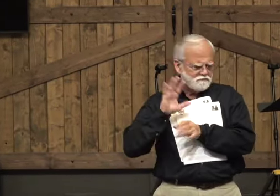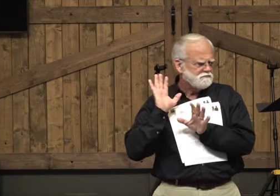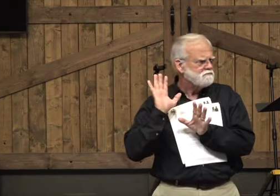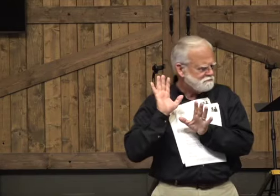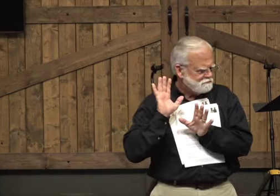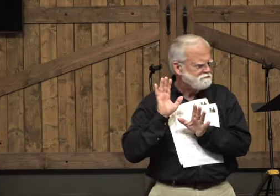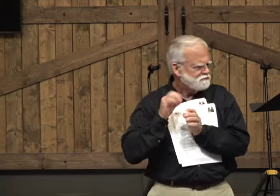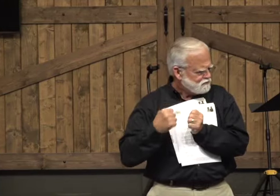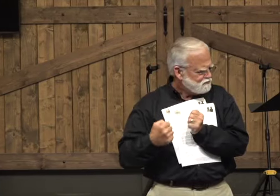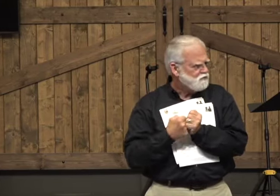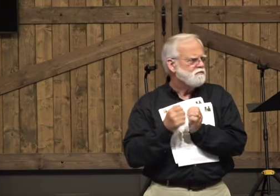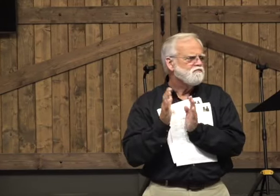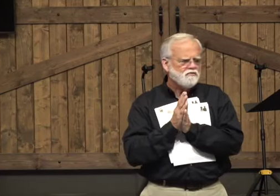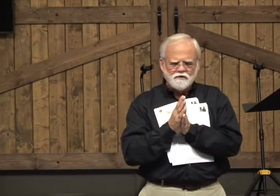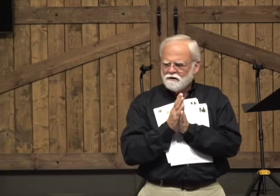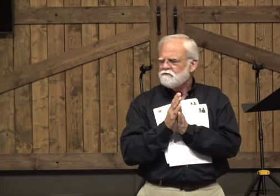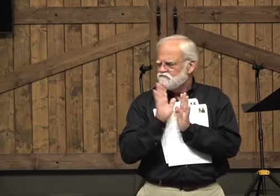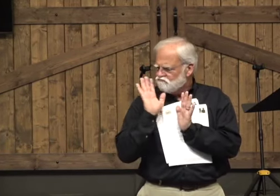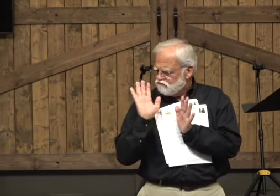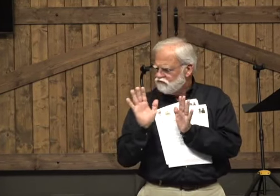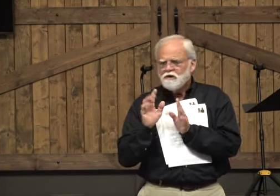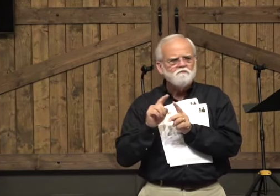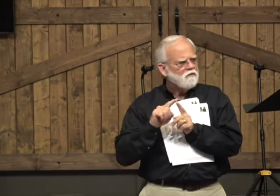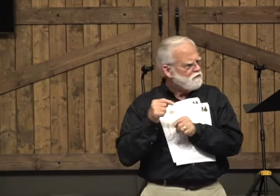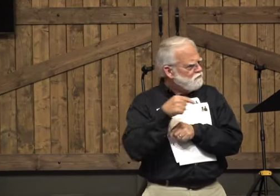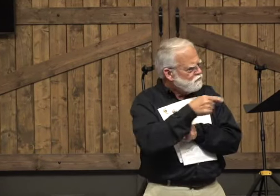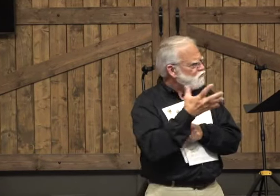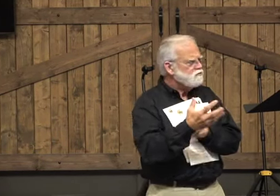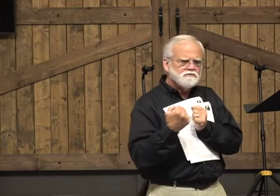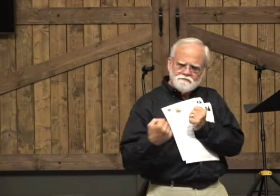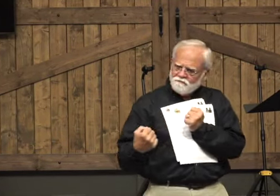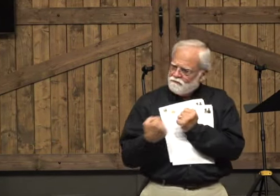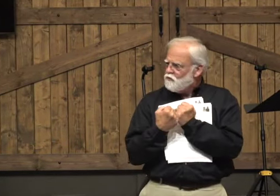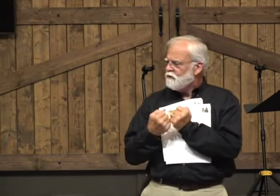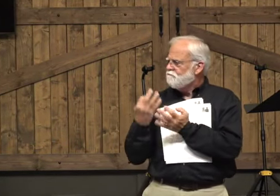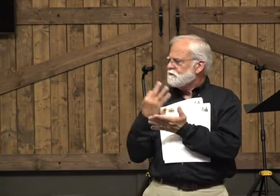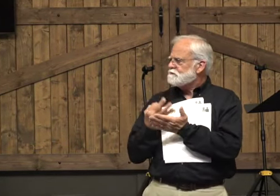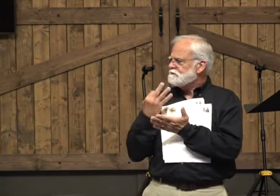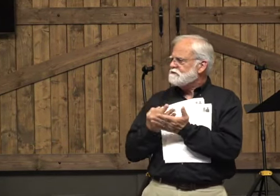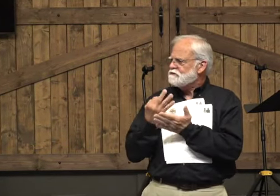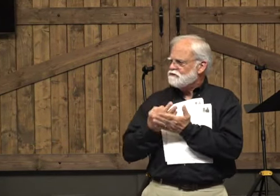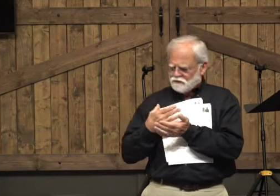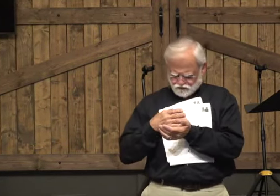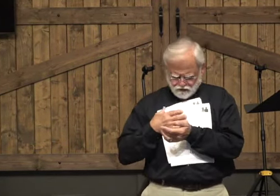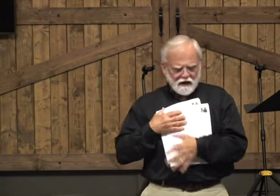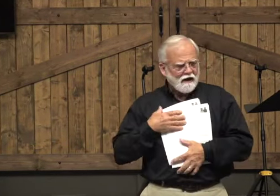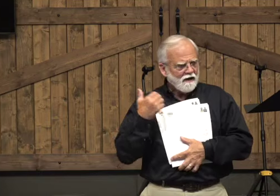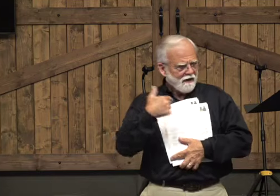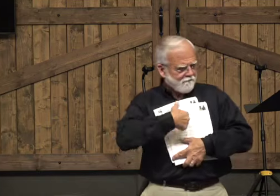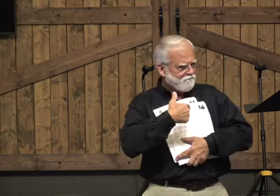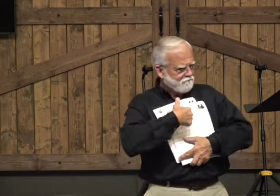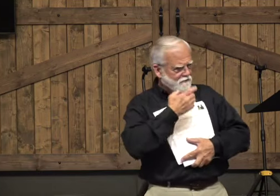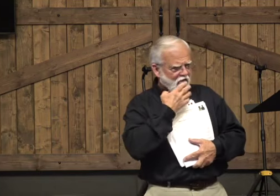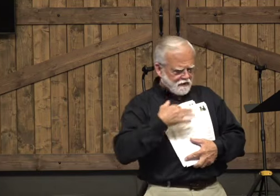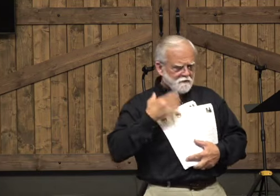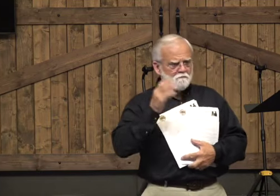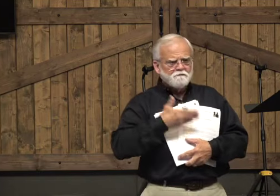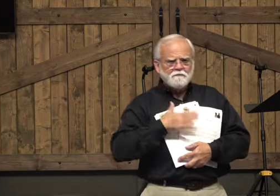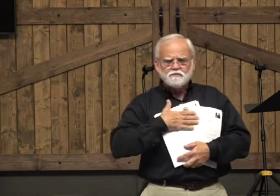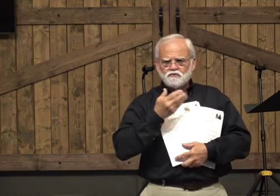for that you can support your prayer. But if you want to support me financially, I'm asking